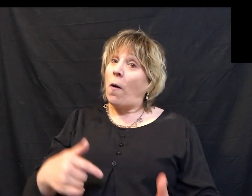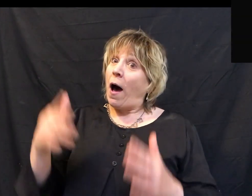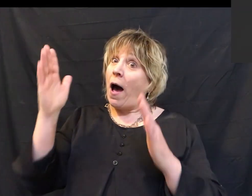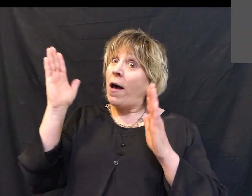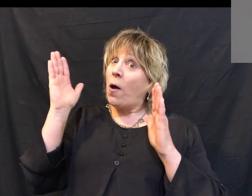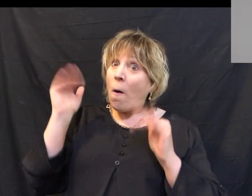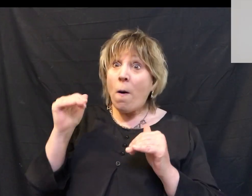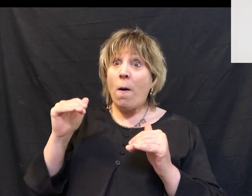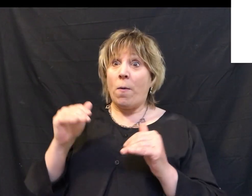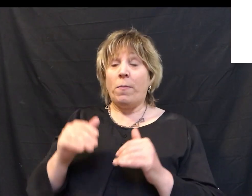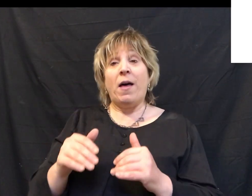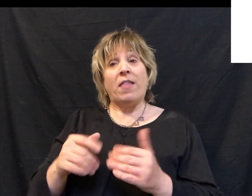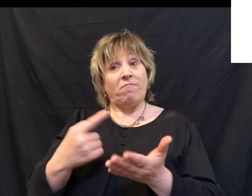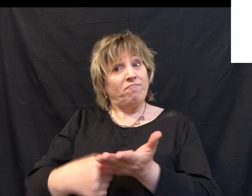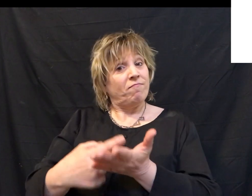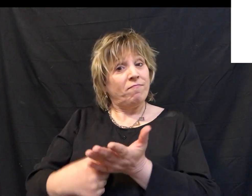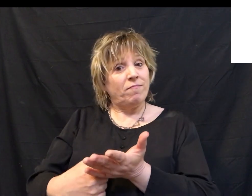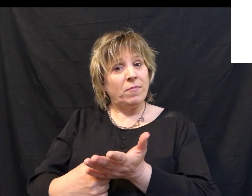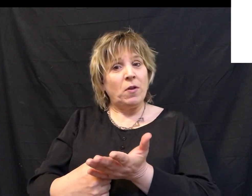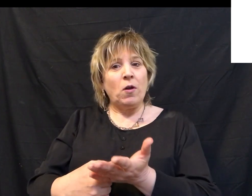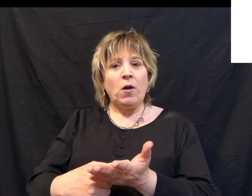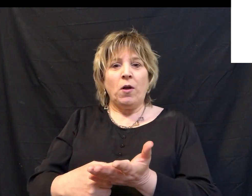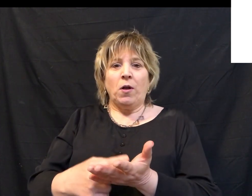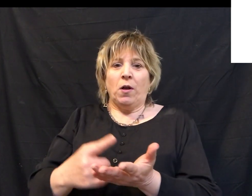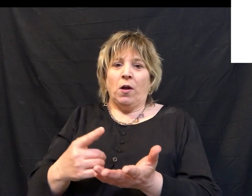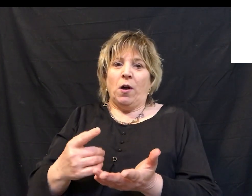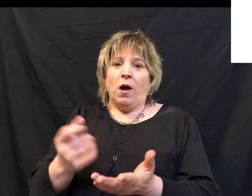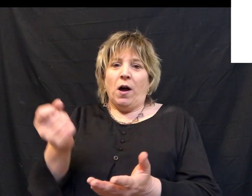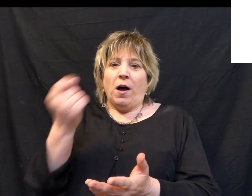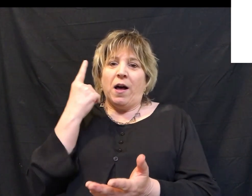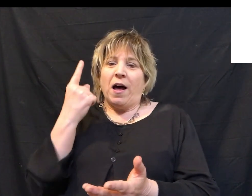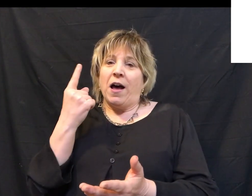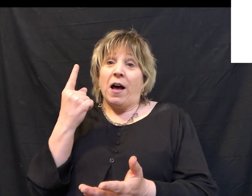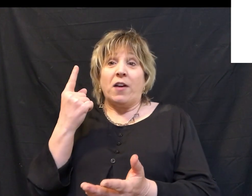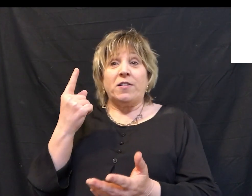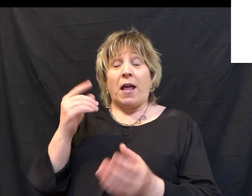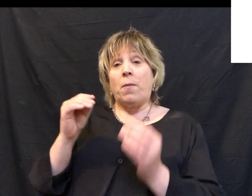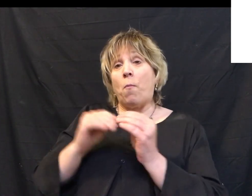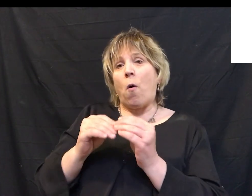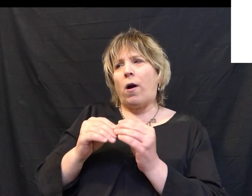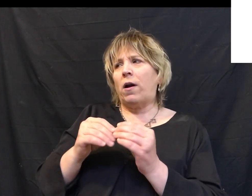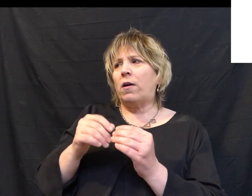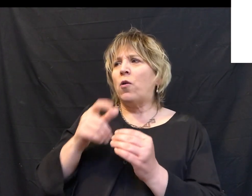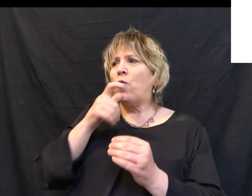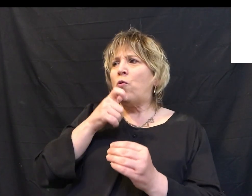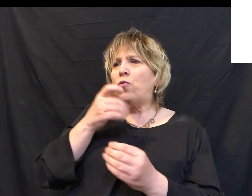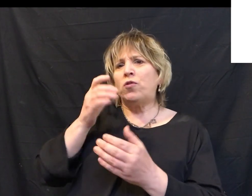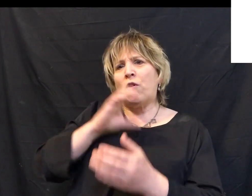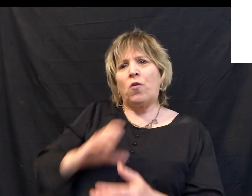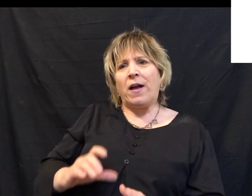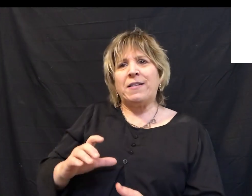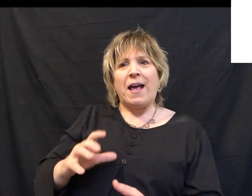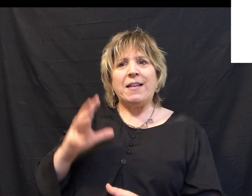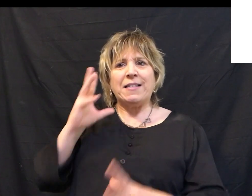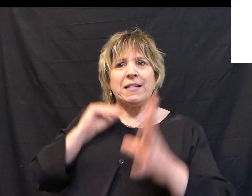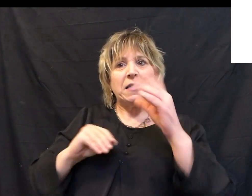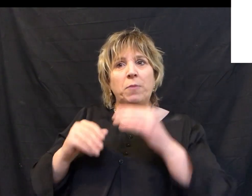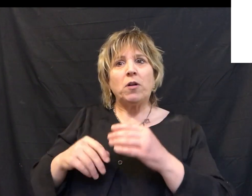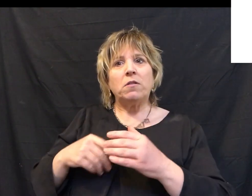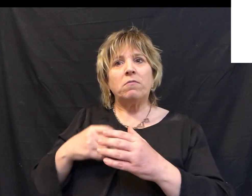So I really hope that this series has helped you understand a little bit more about who Christ is and his journey to